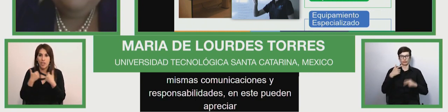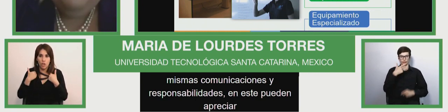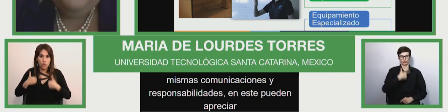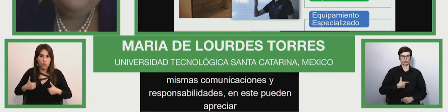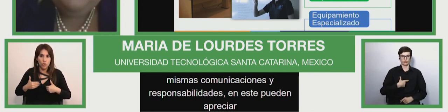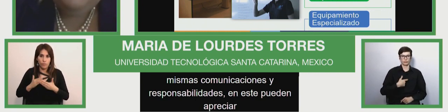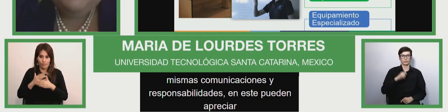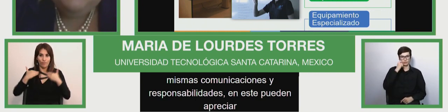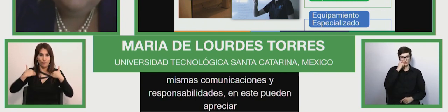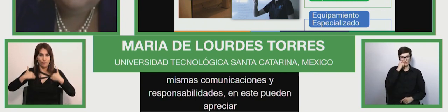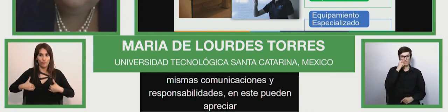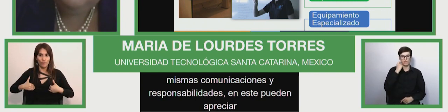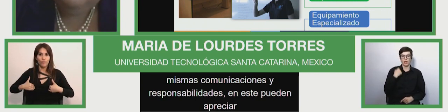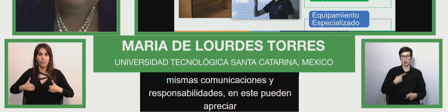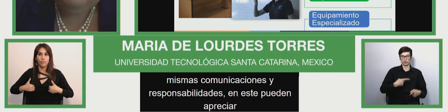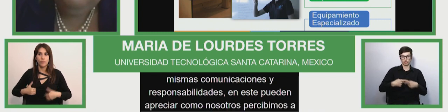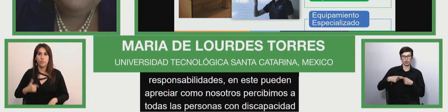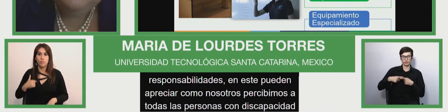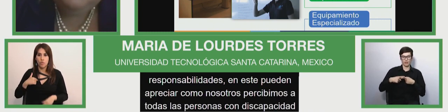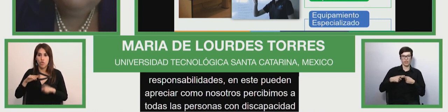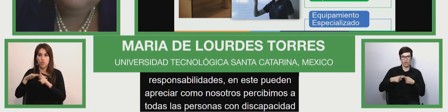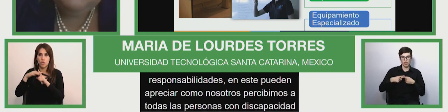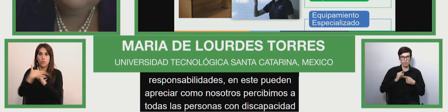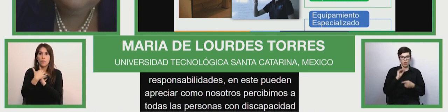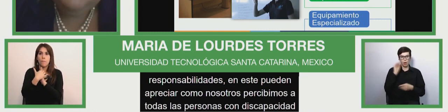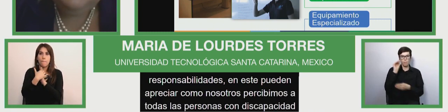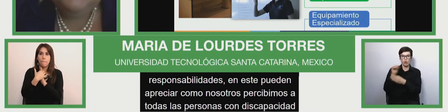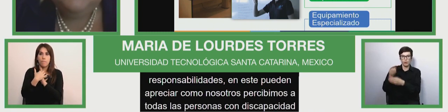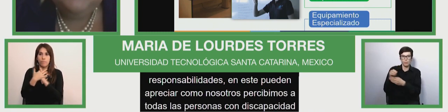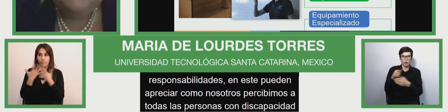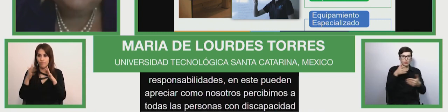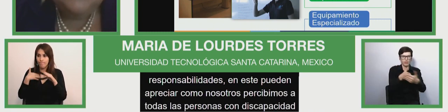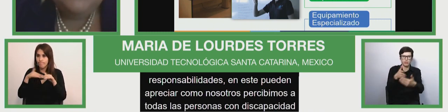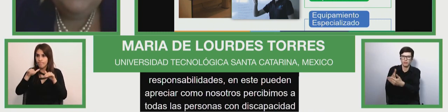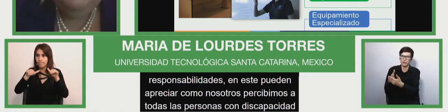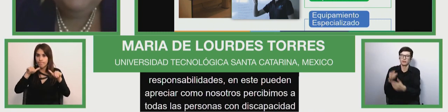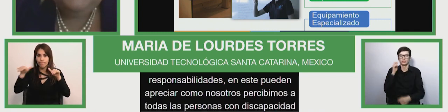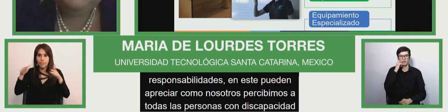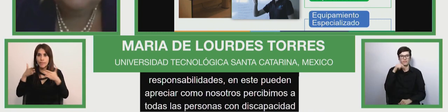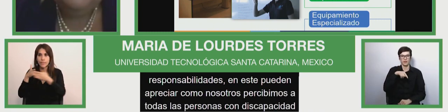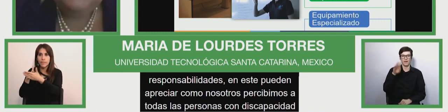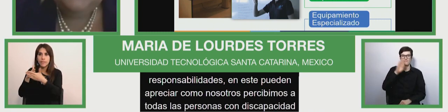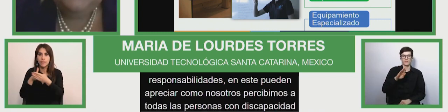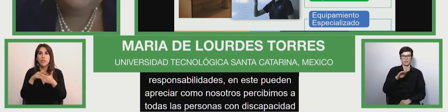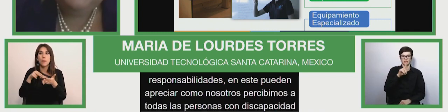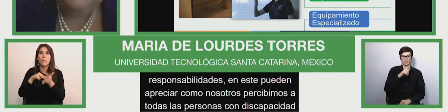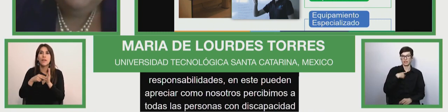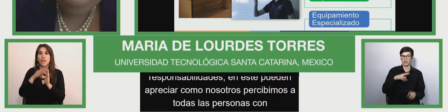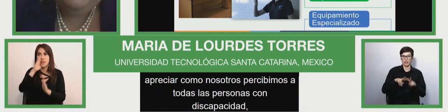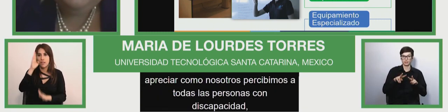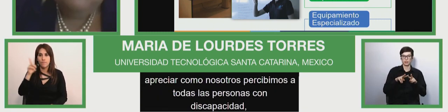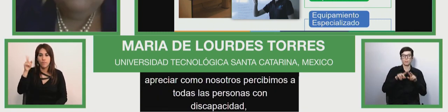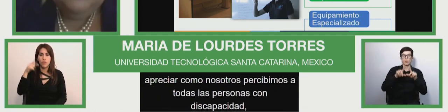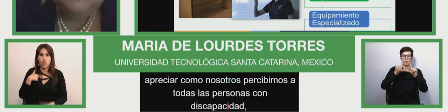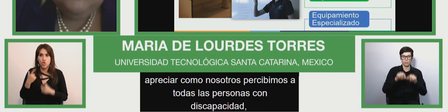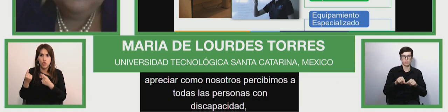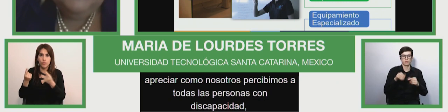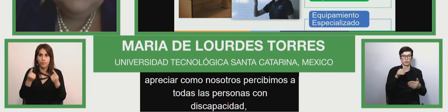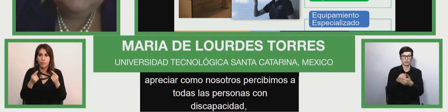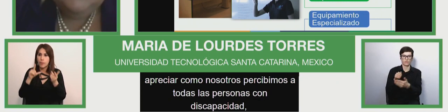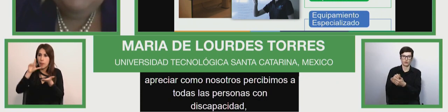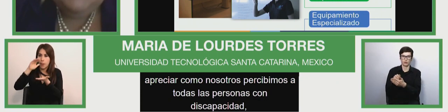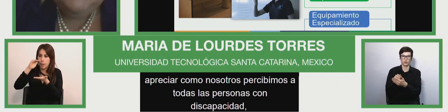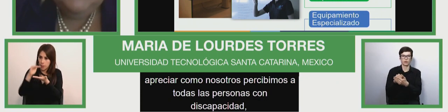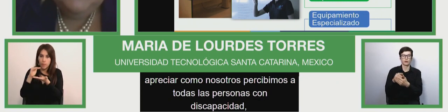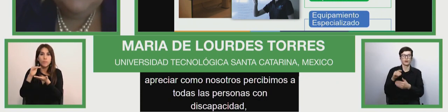appreciate how we can perceive or every people here we're quite clear this